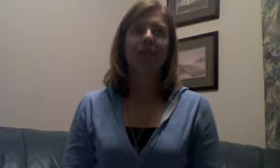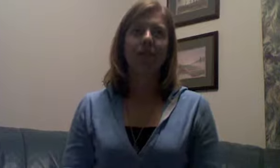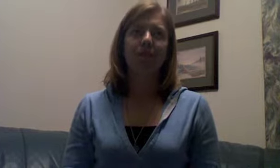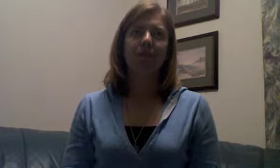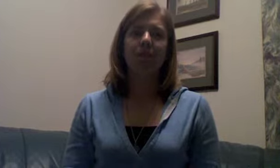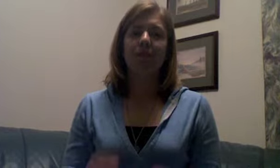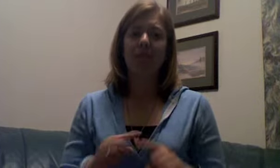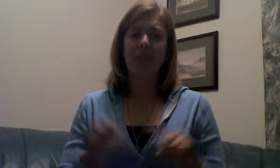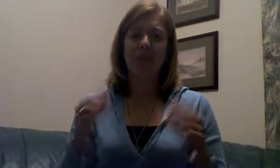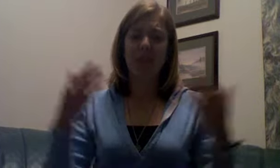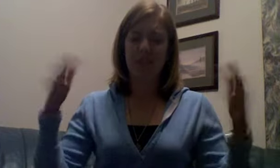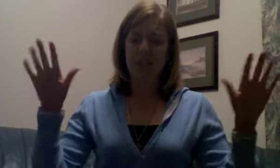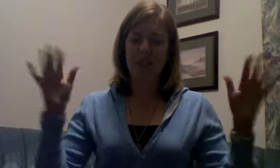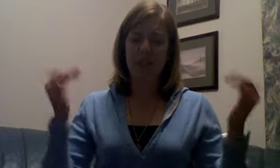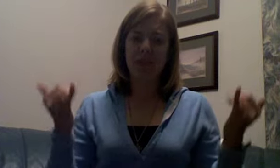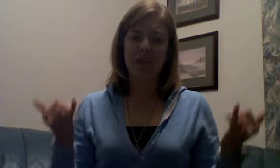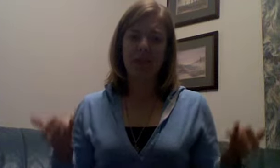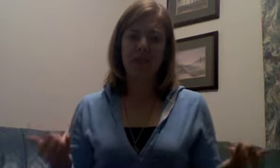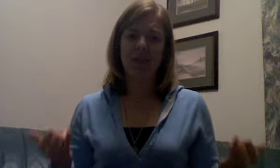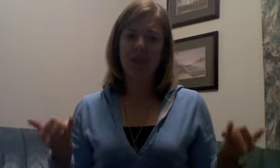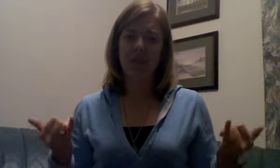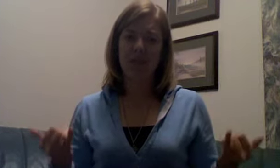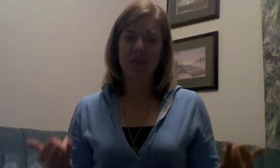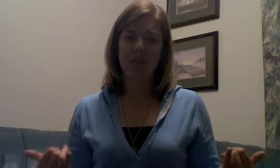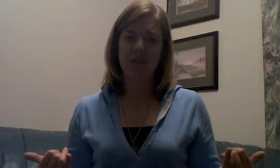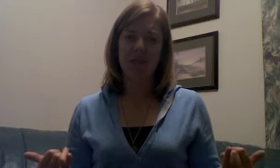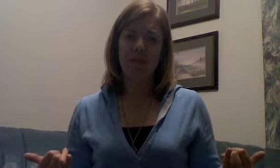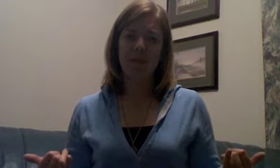But it's over now.